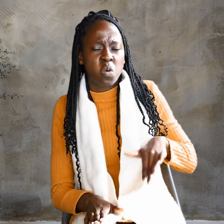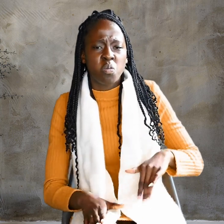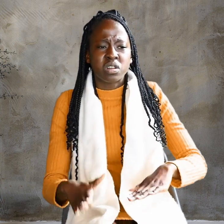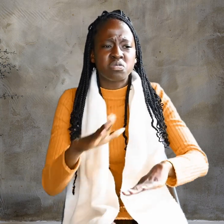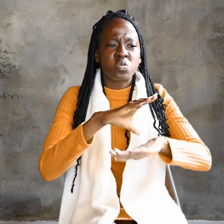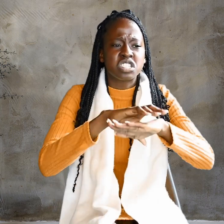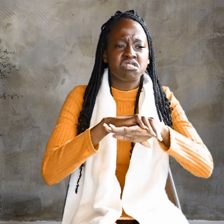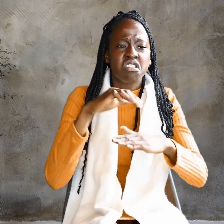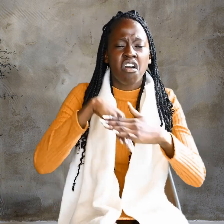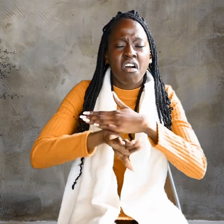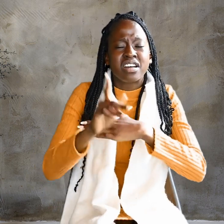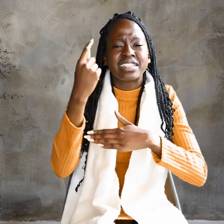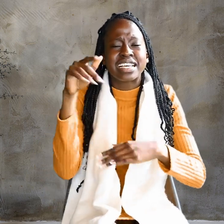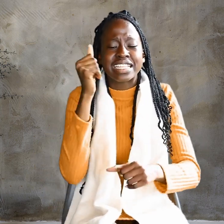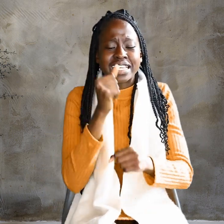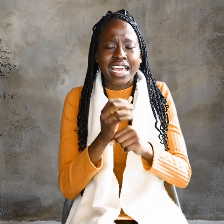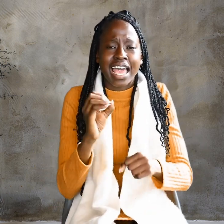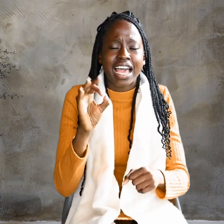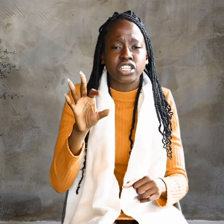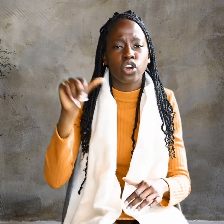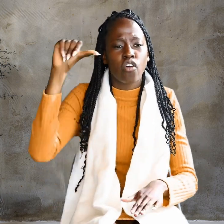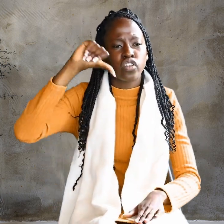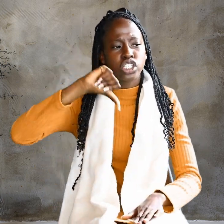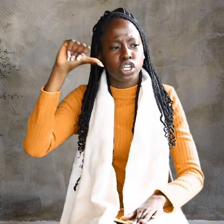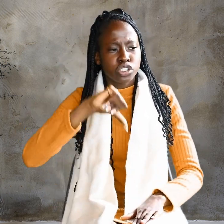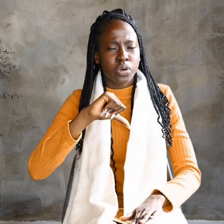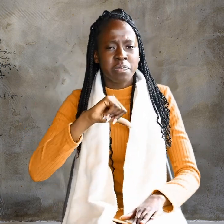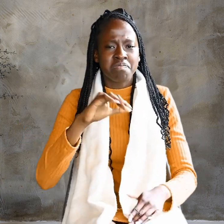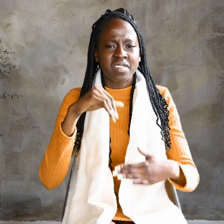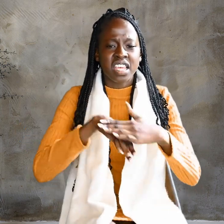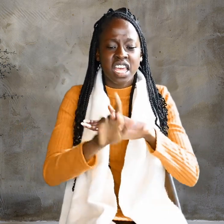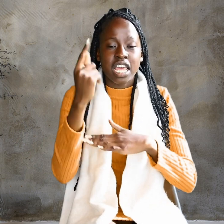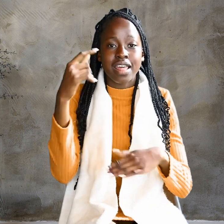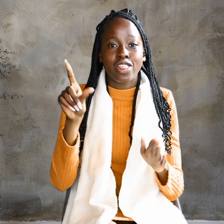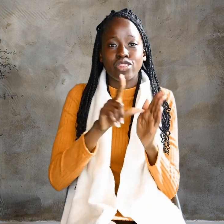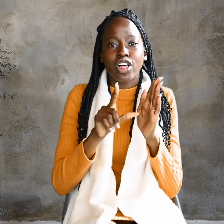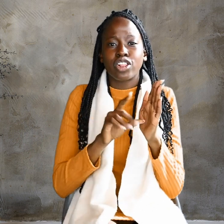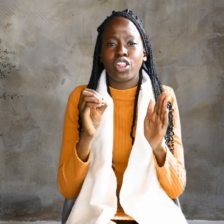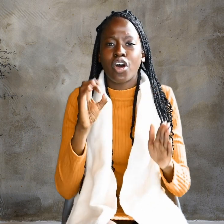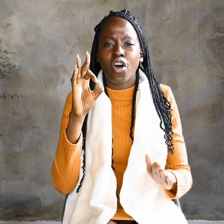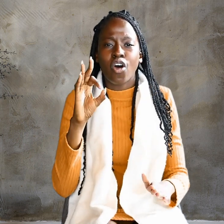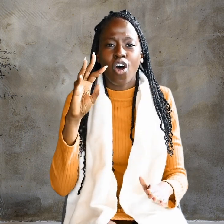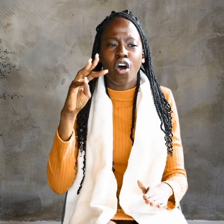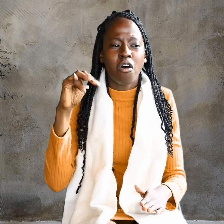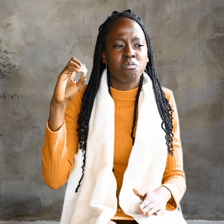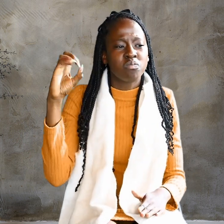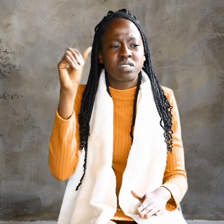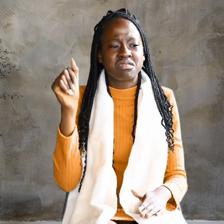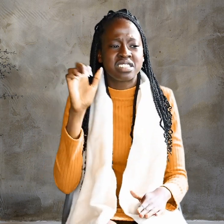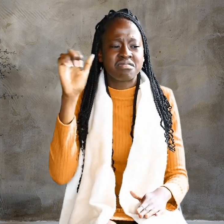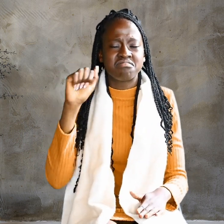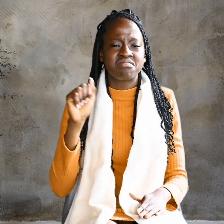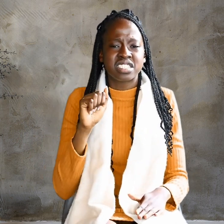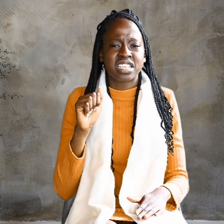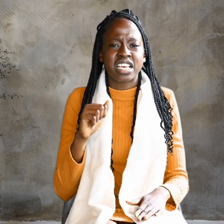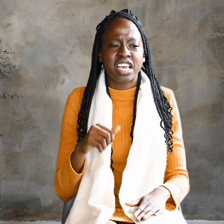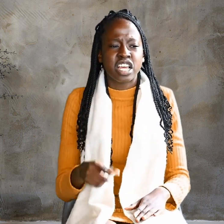woman was caught in the act of adultery. And the law of Moses commanded